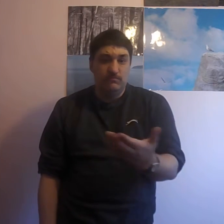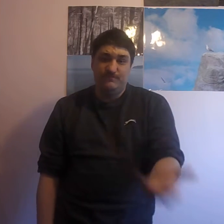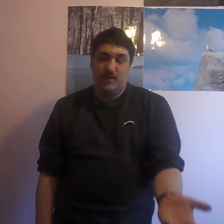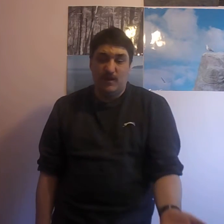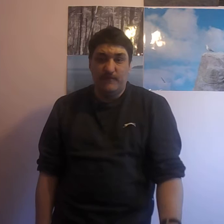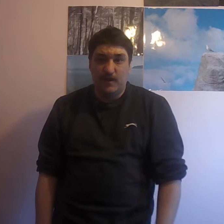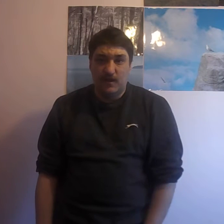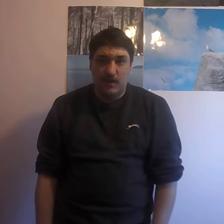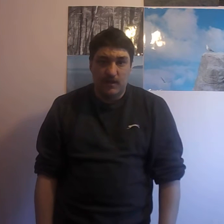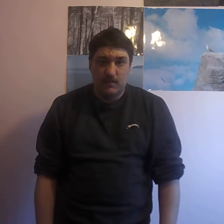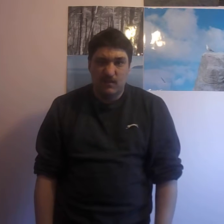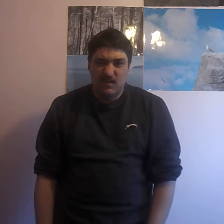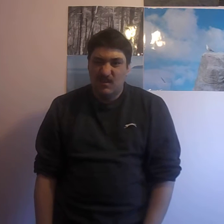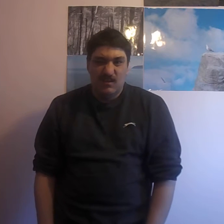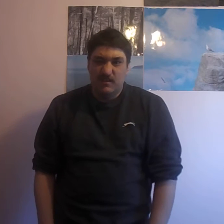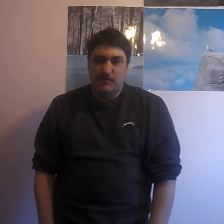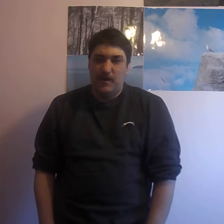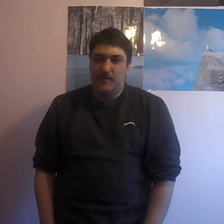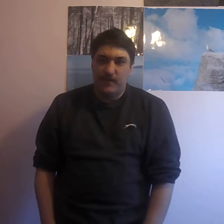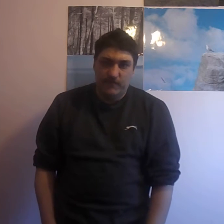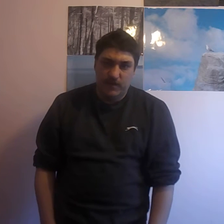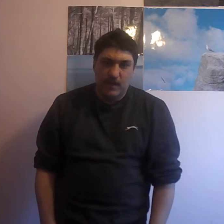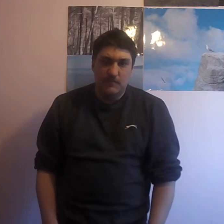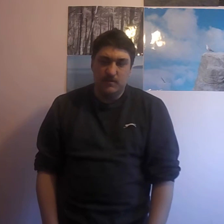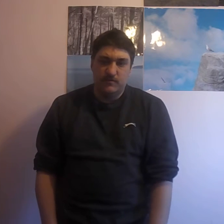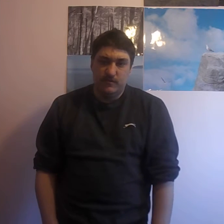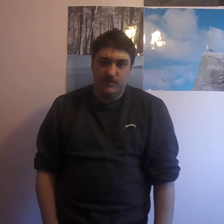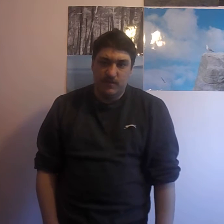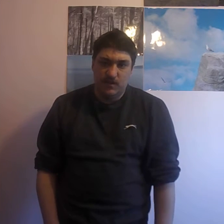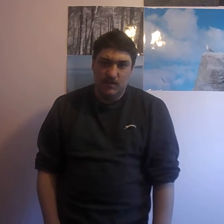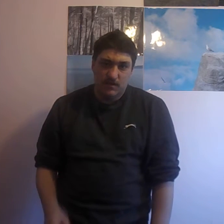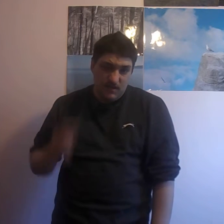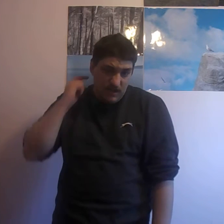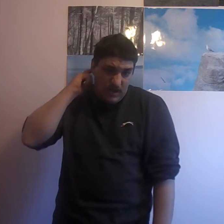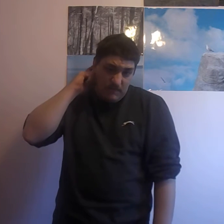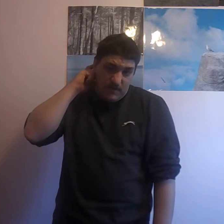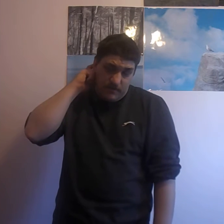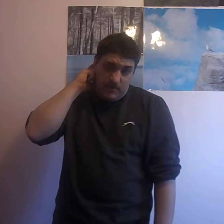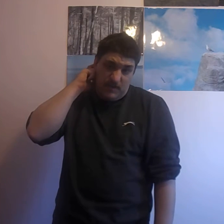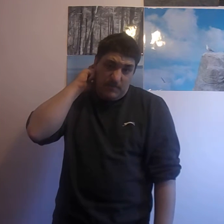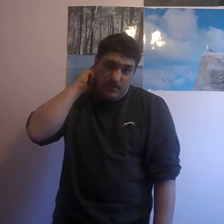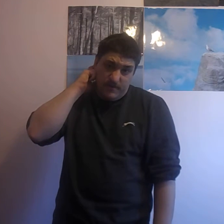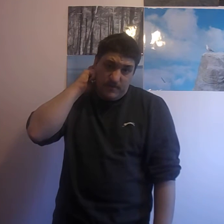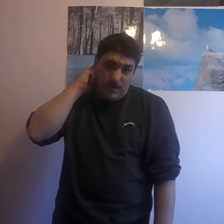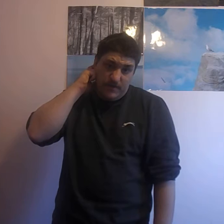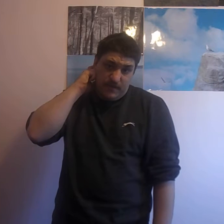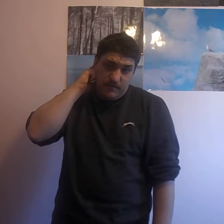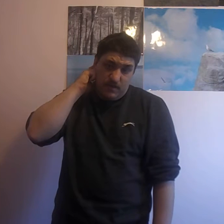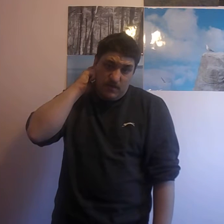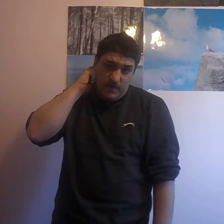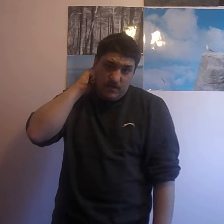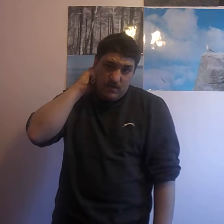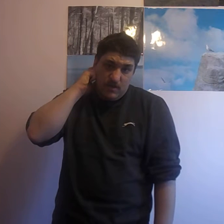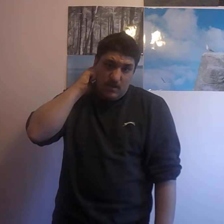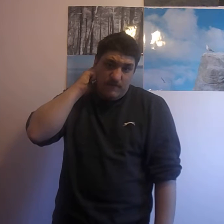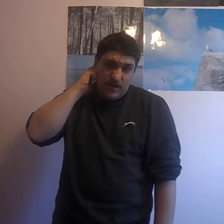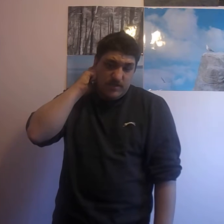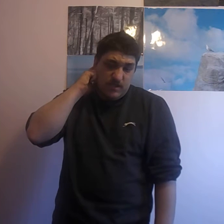quite frankly, it's a bad thing for the game industry. Because, let's be honest, the way things are going. Eventually,